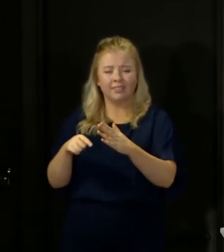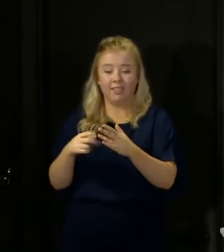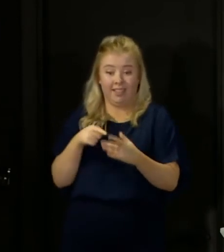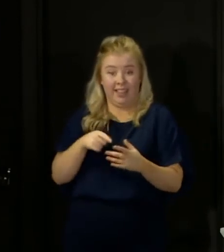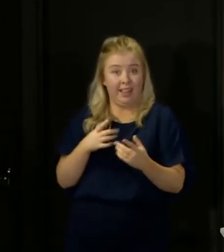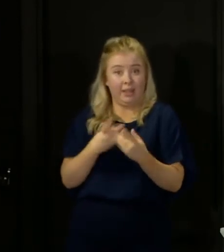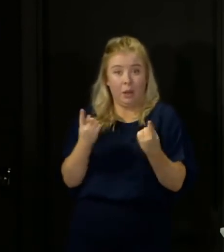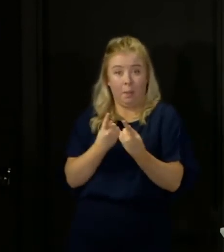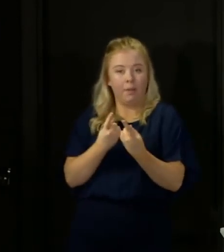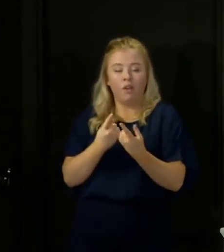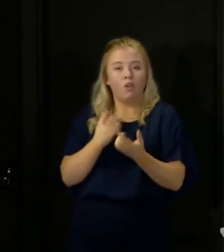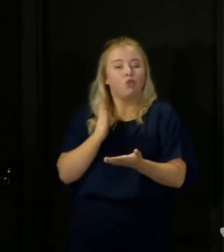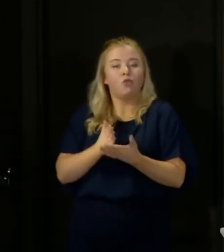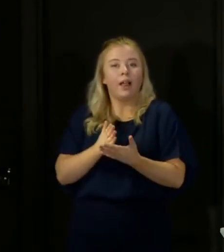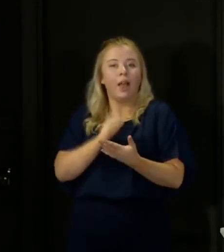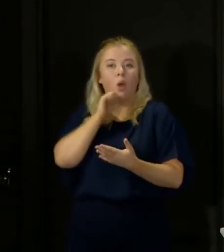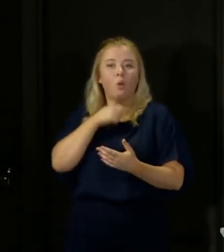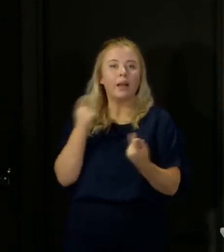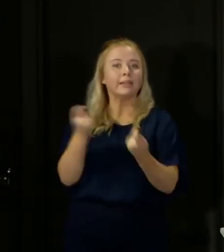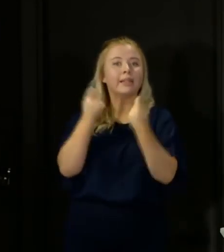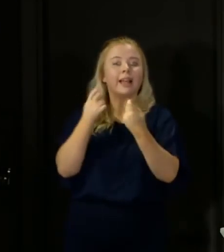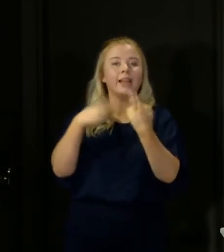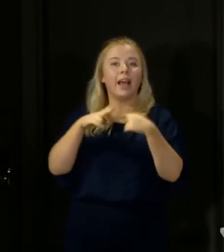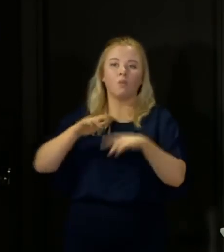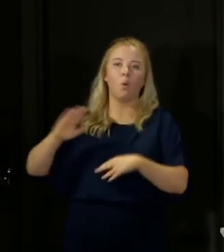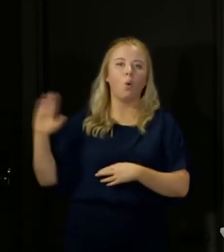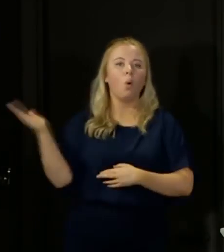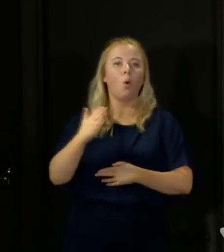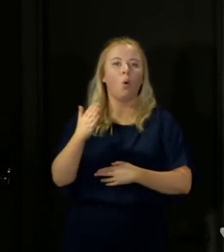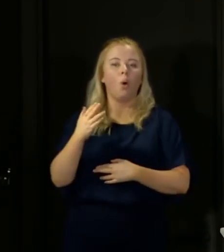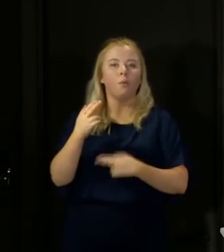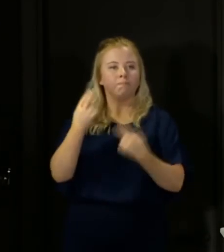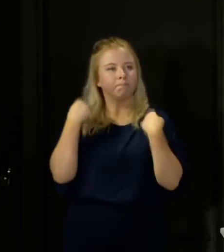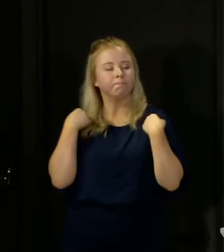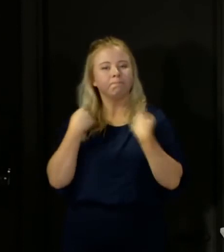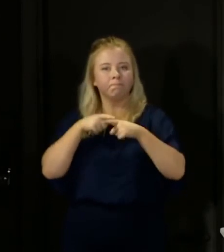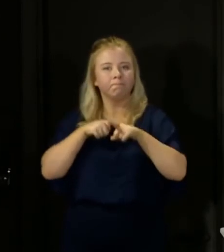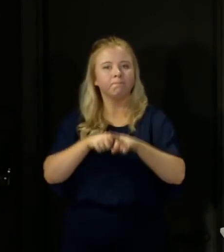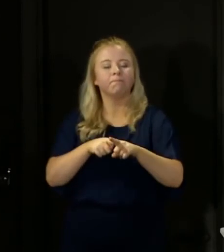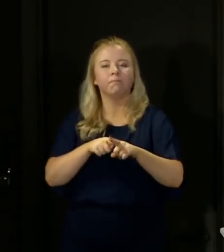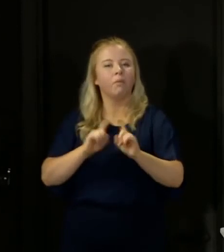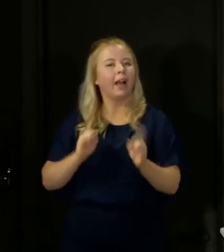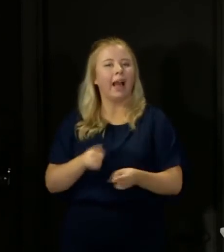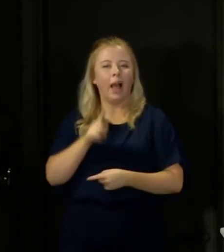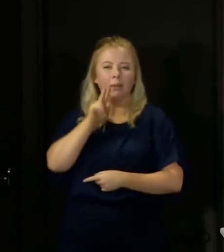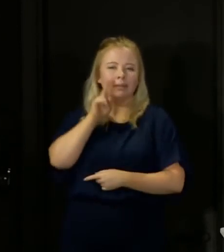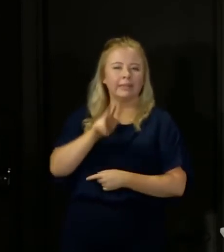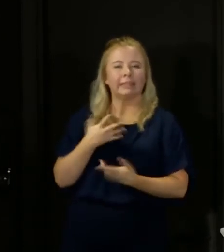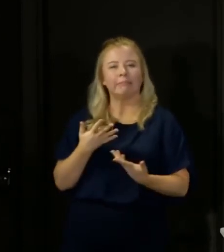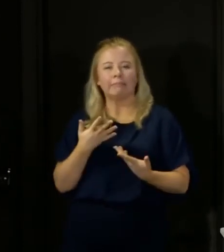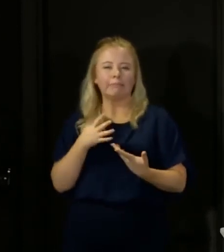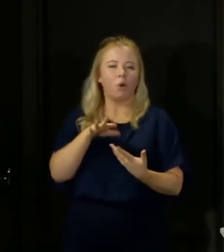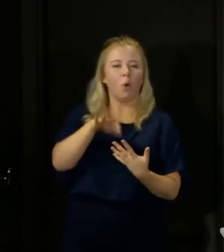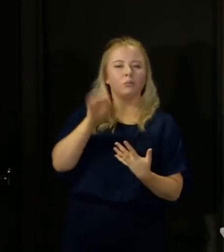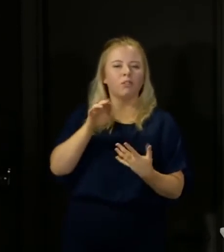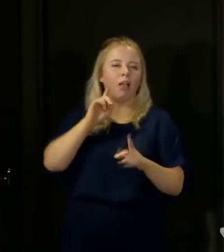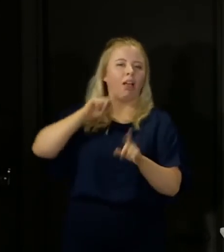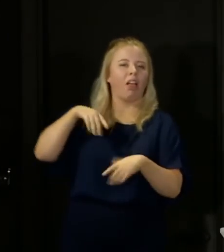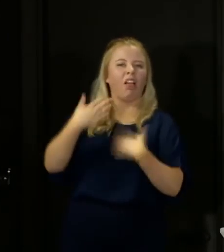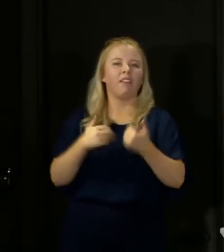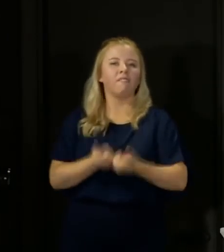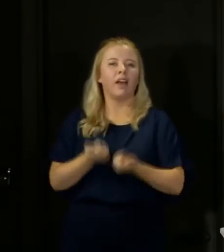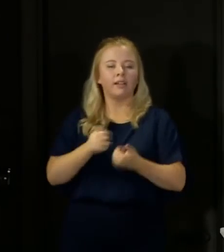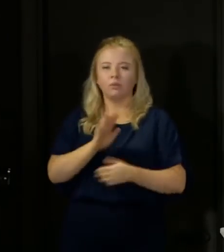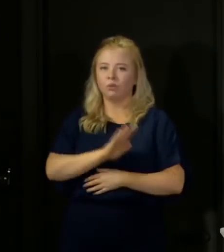only have the desired effect if we all do what is required. It cannot be seen as optional. To make sure